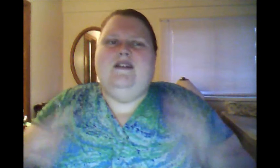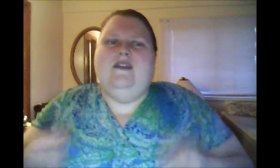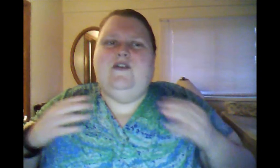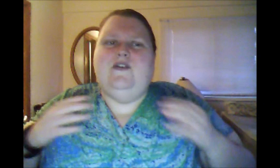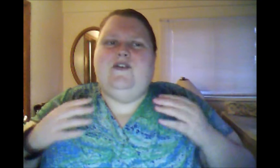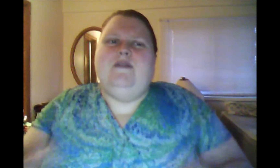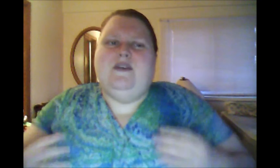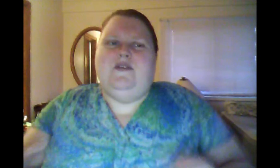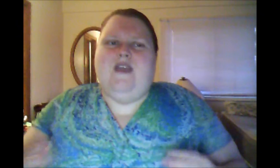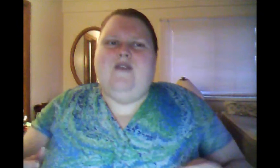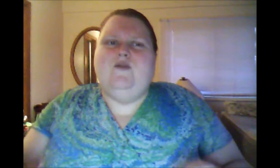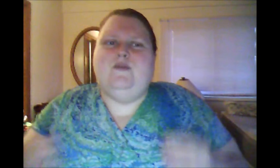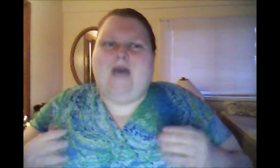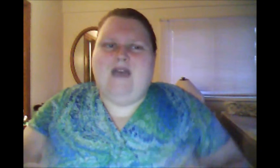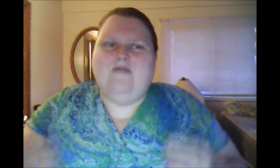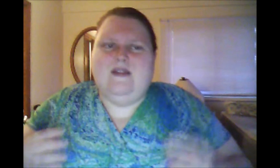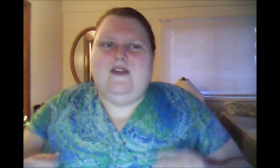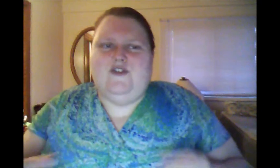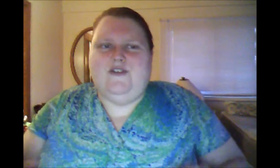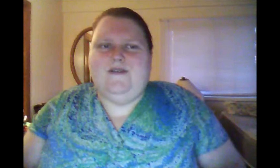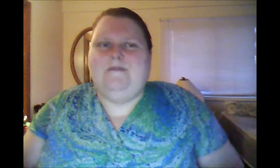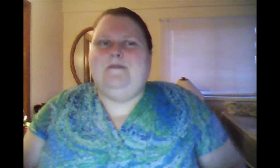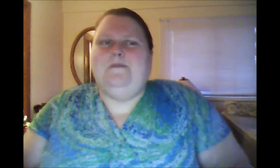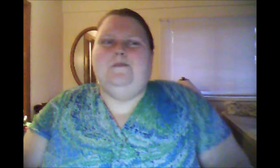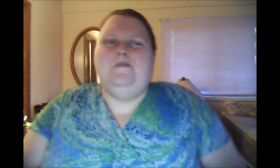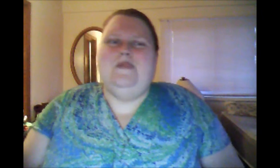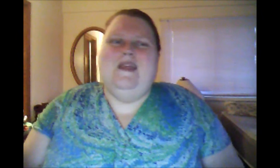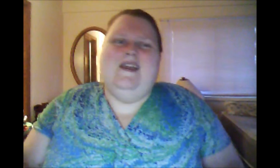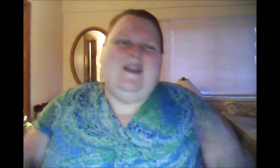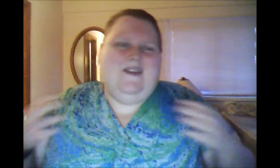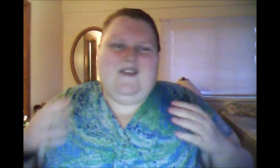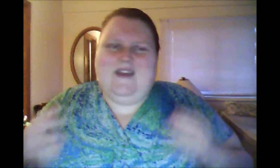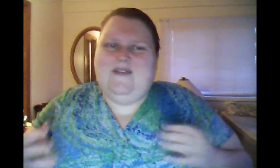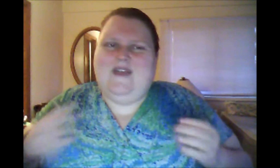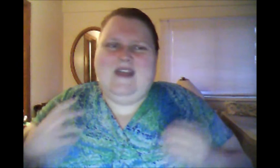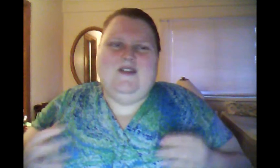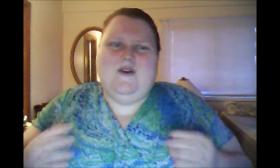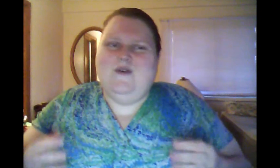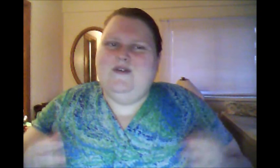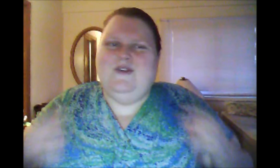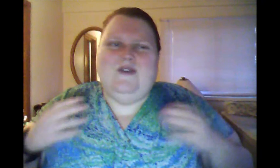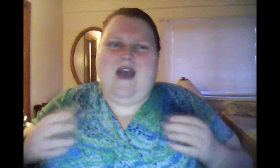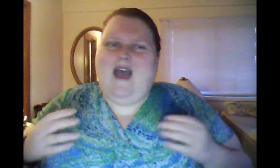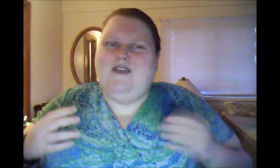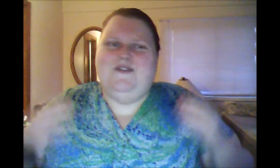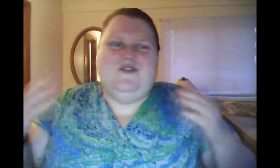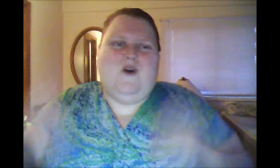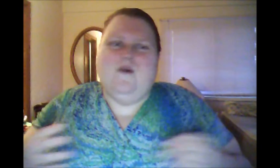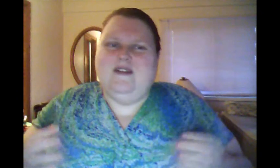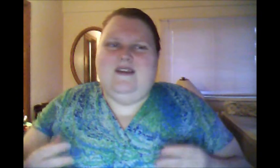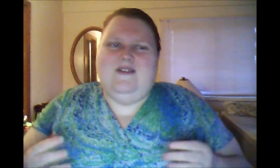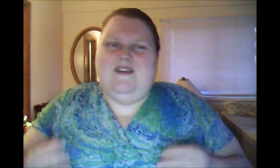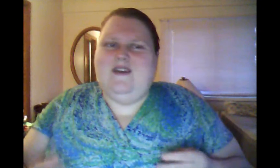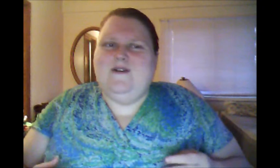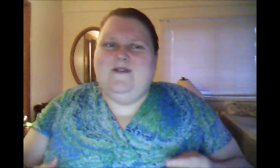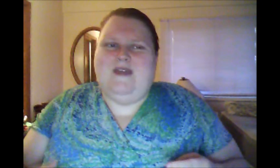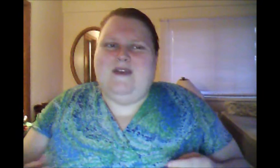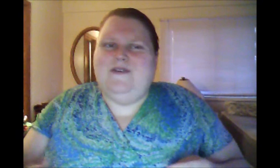needs to be saved by religion. Yes, I know, you guys don't need to hear this.